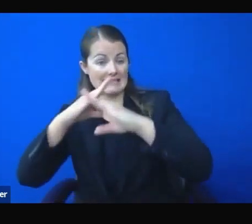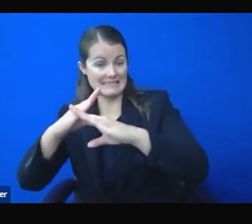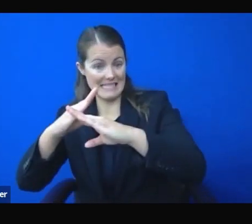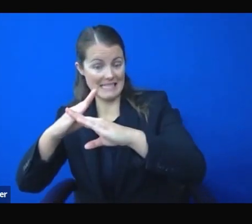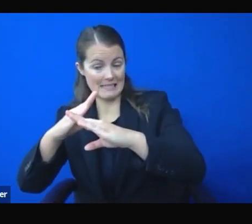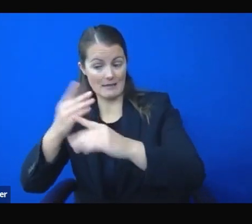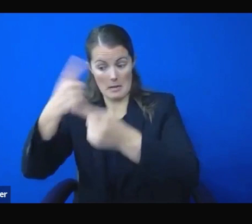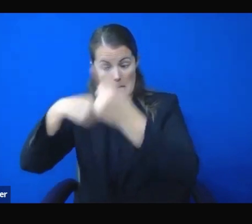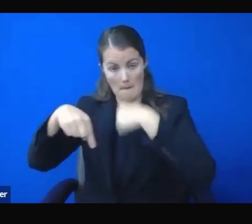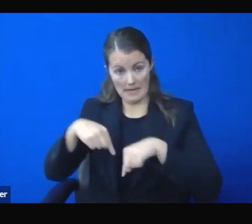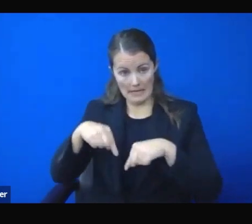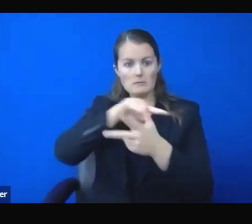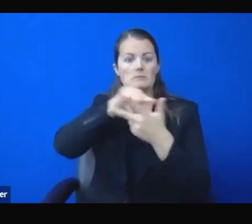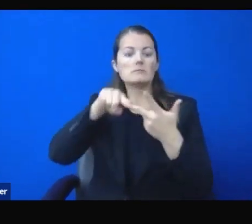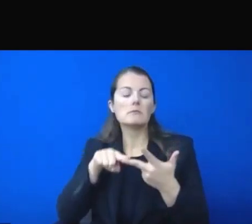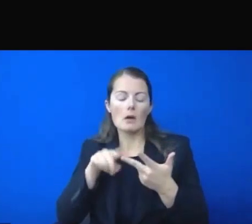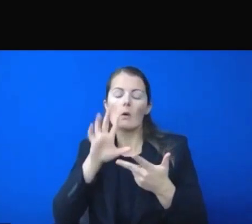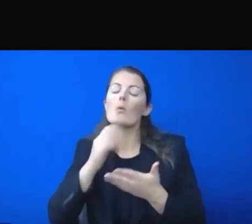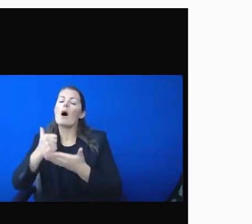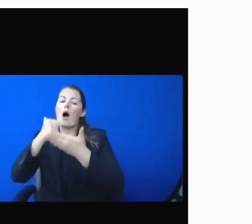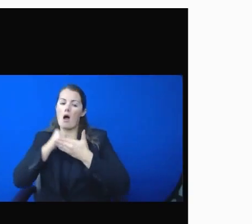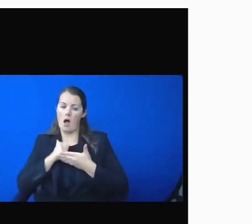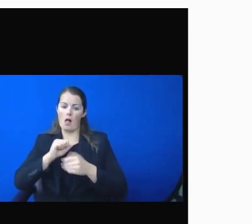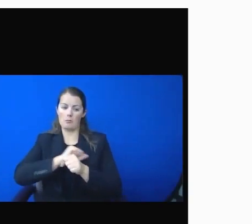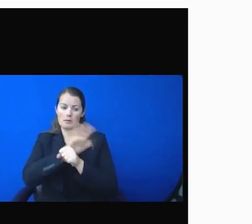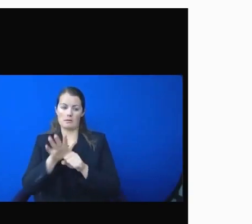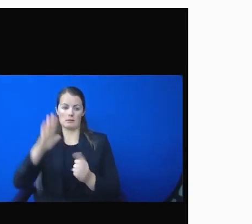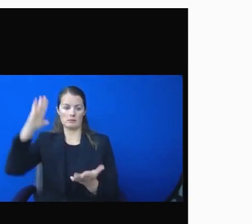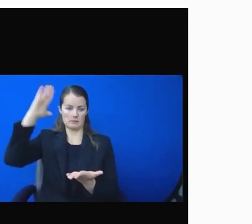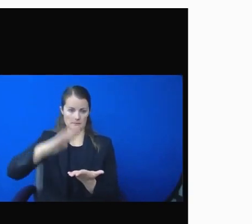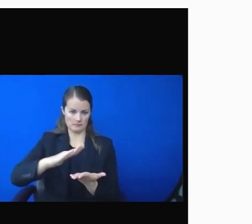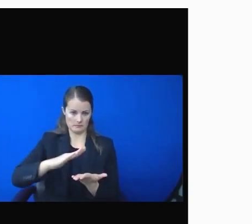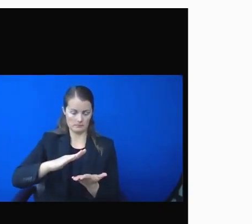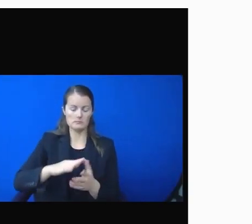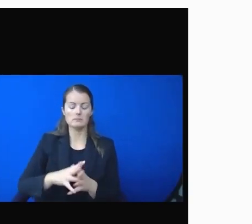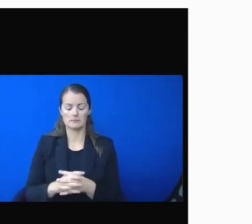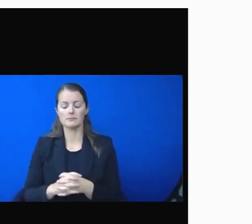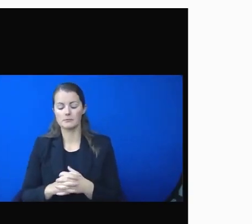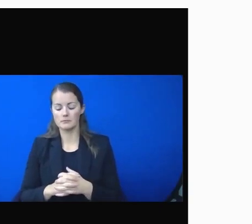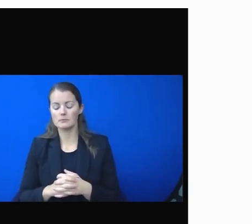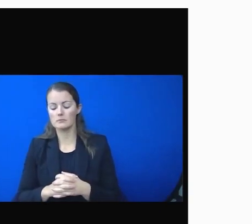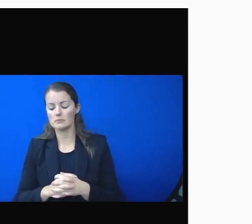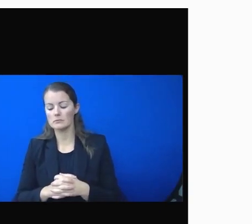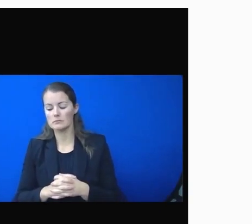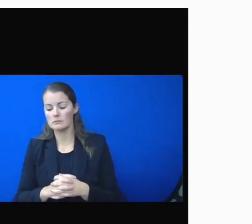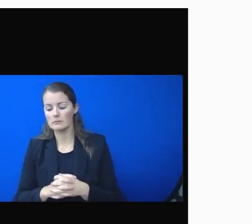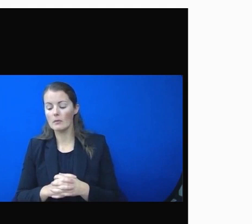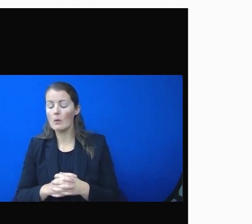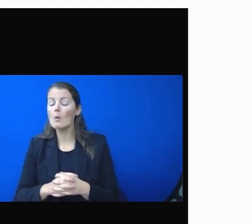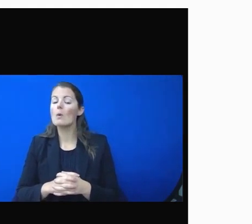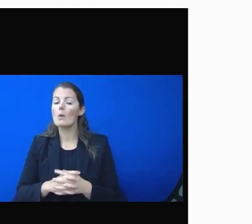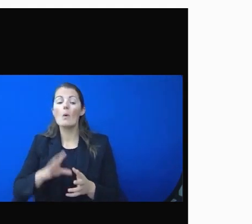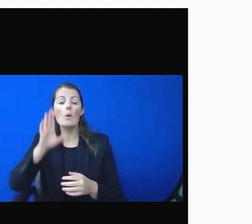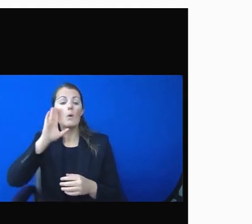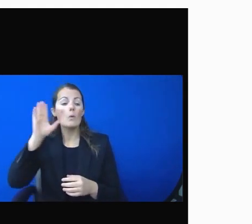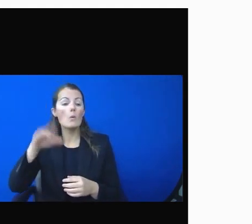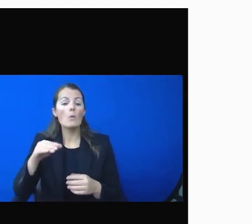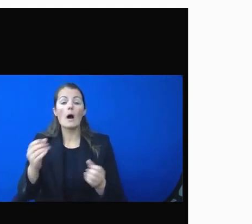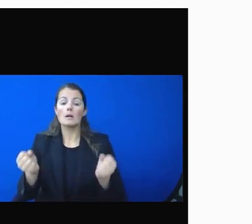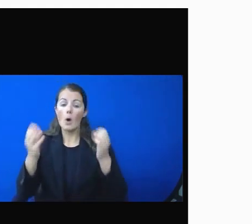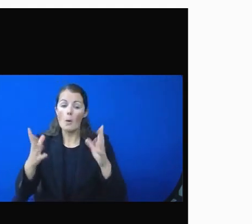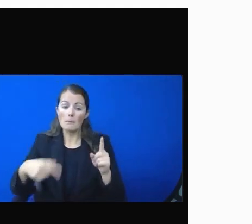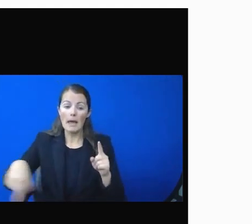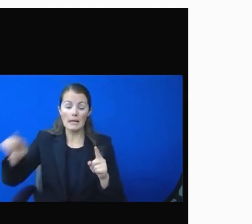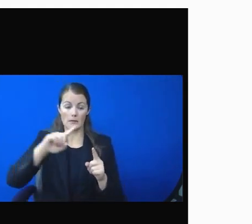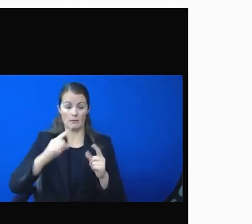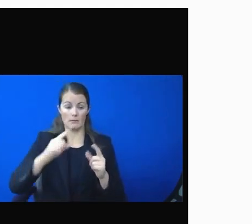great balancing act that Nevada faces. And I know how the tightrope that we must walk is more pronounced here than in any other